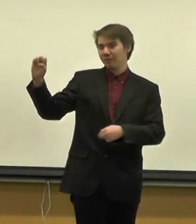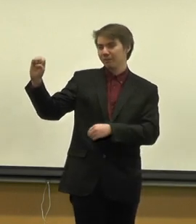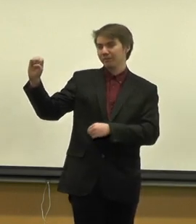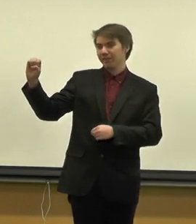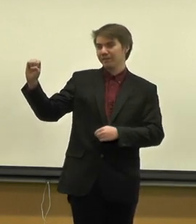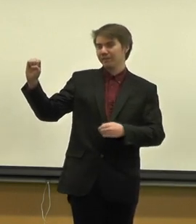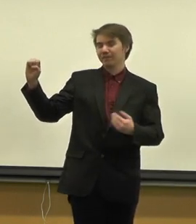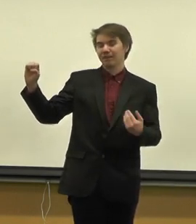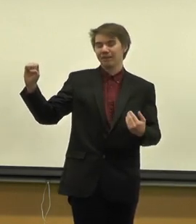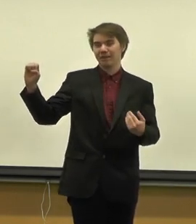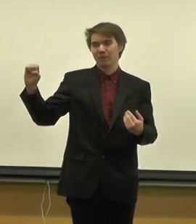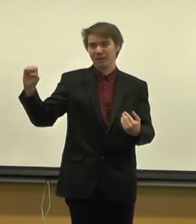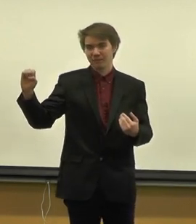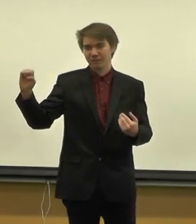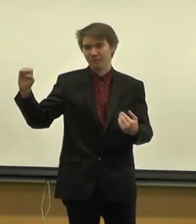personally like this because I find it more comfortable.